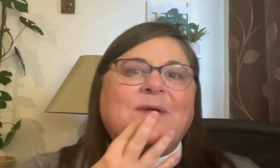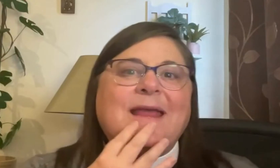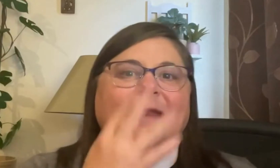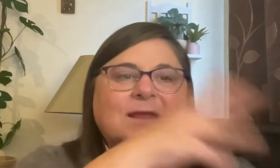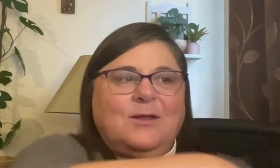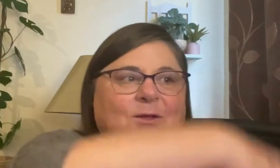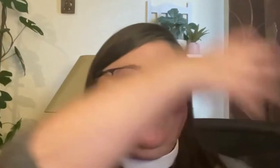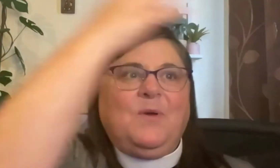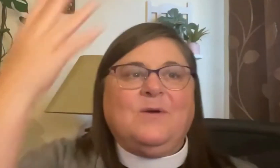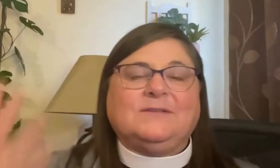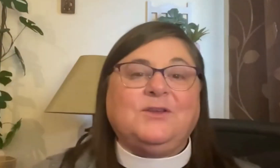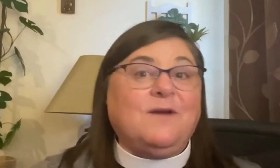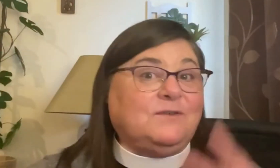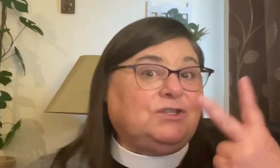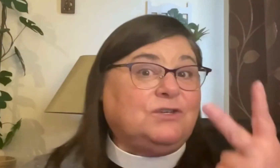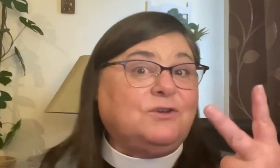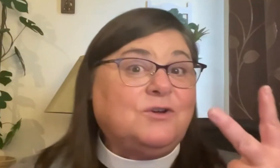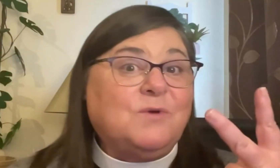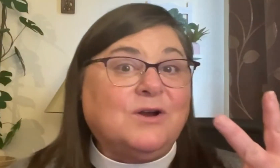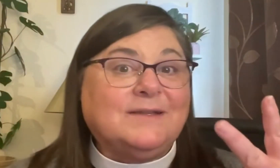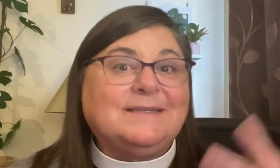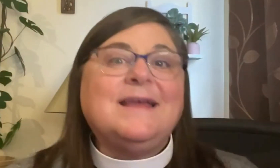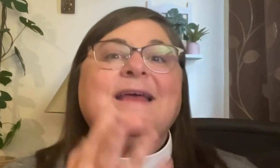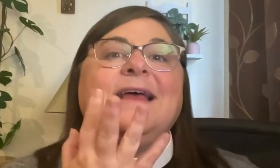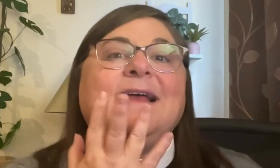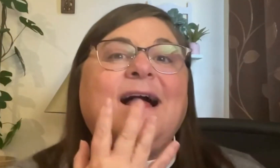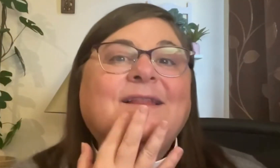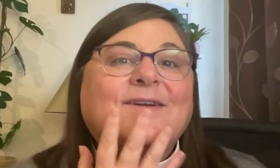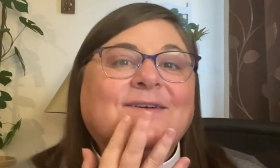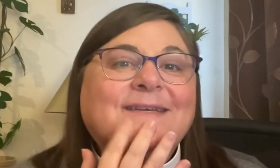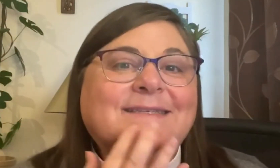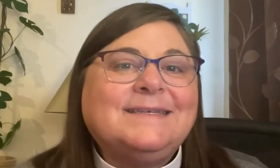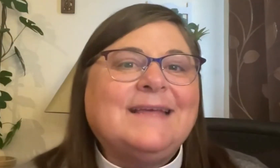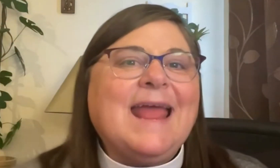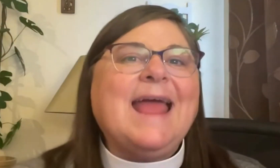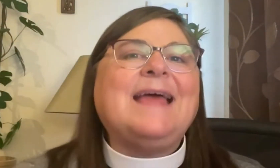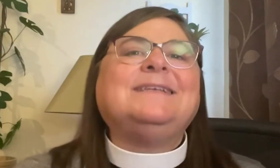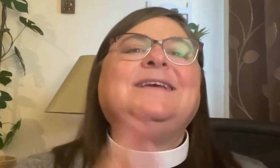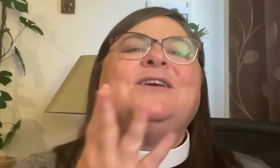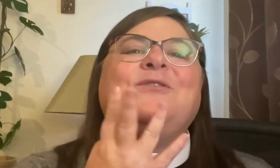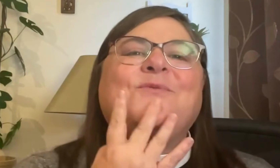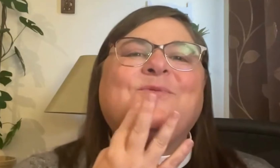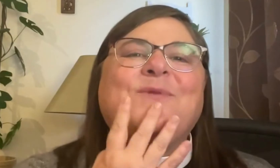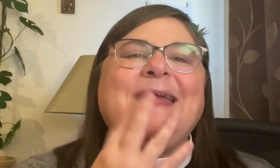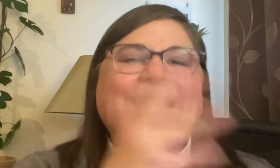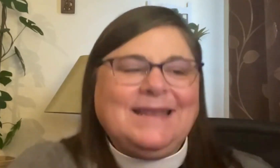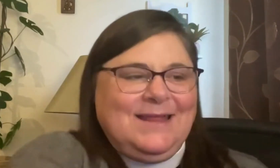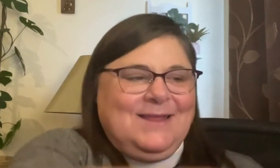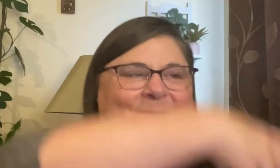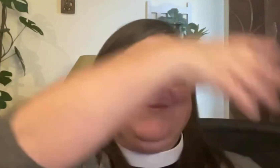Rainbow. So you have two new words, colors, and rainbow.